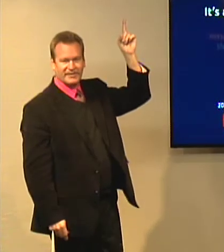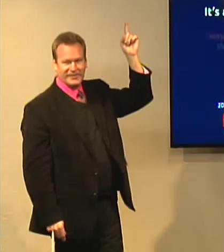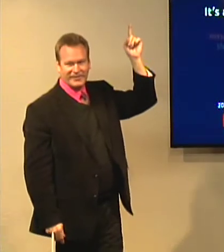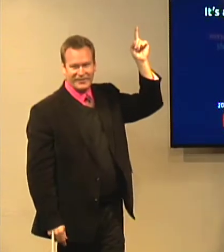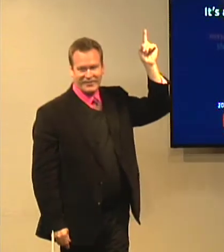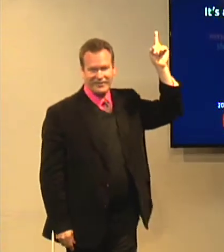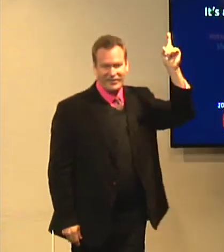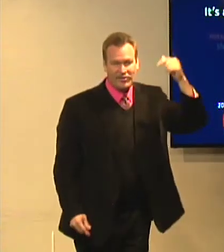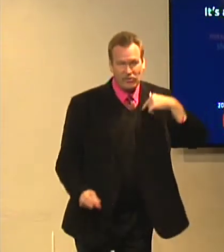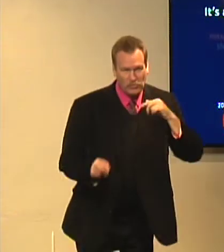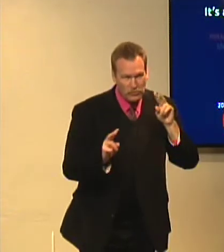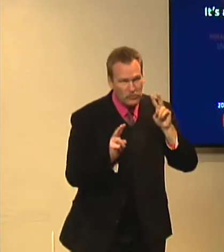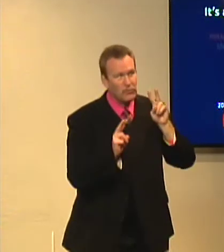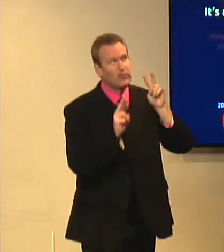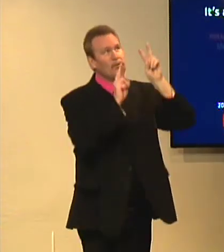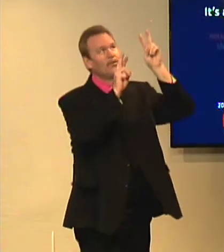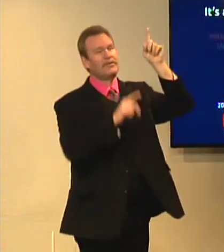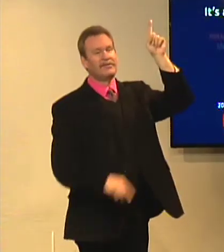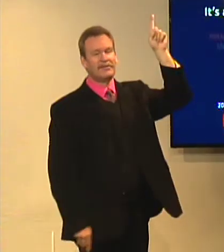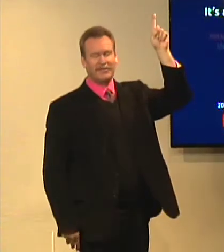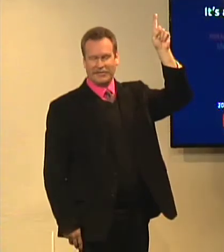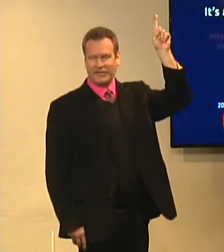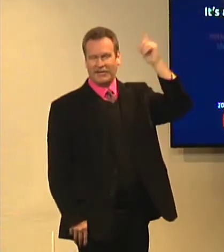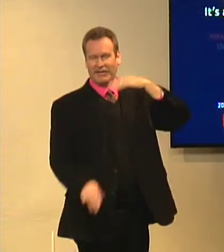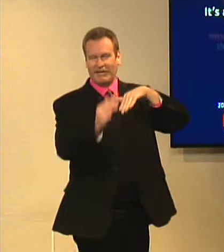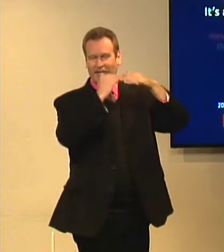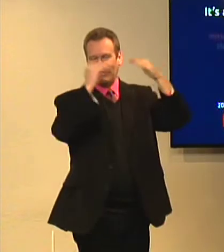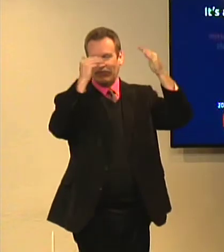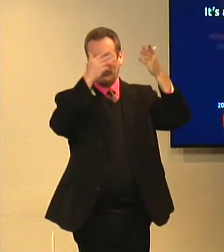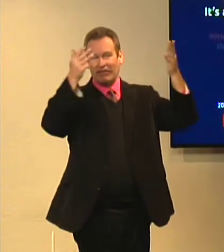We should be looking forward to heaven. That is where we want to be.